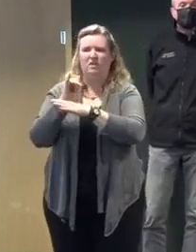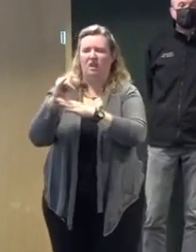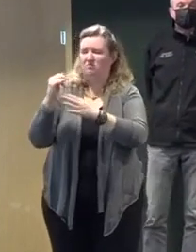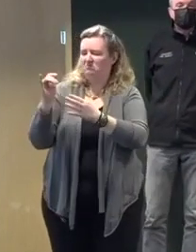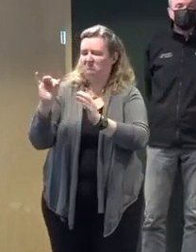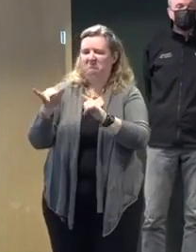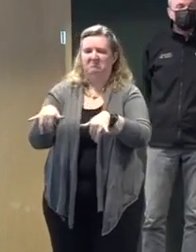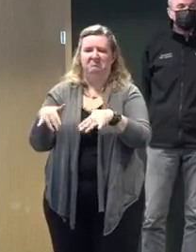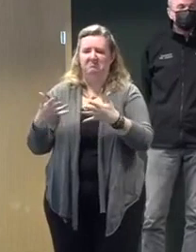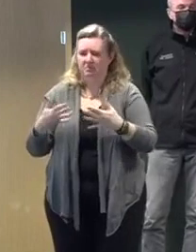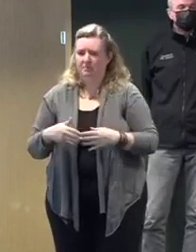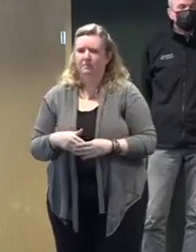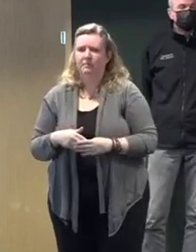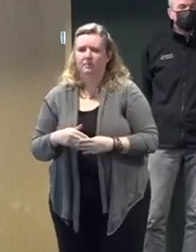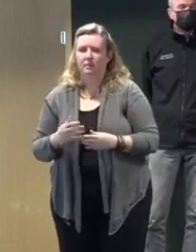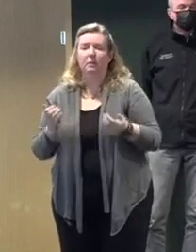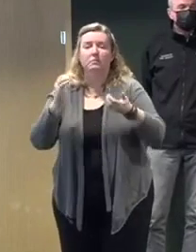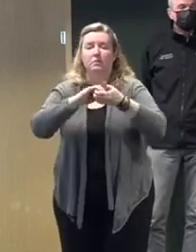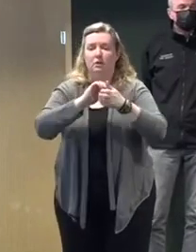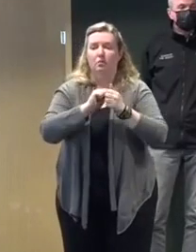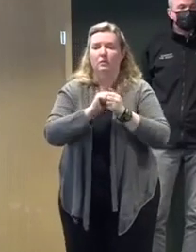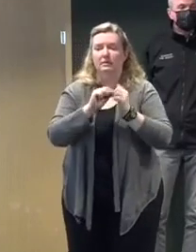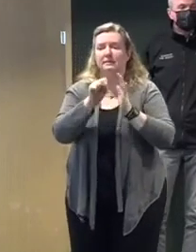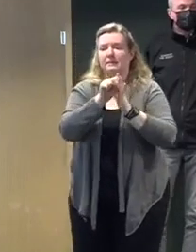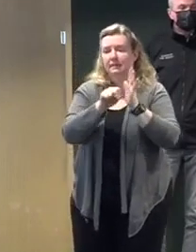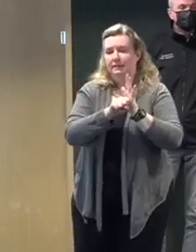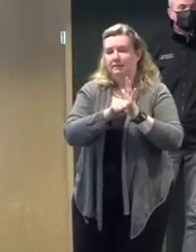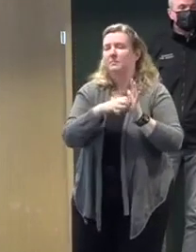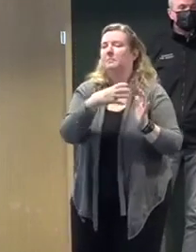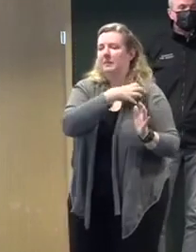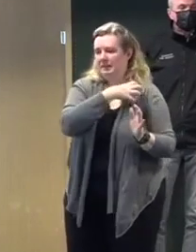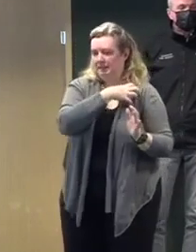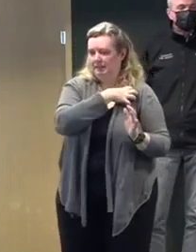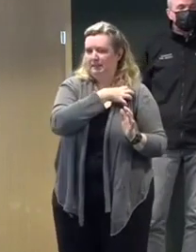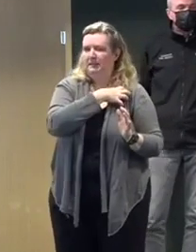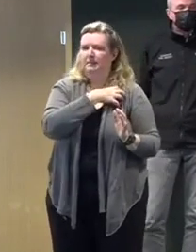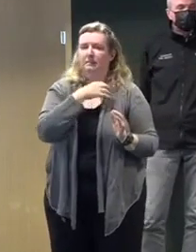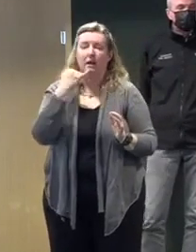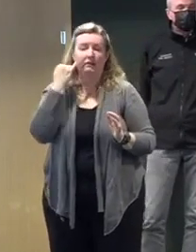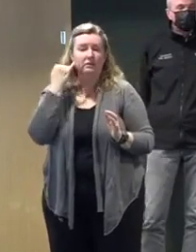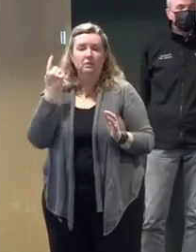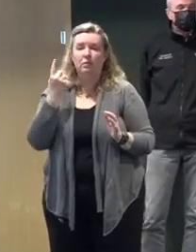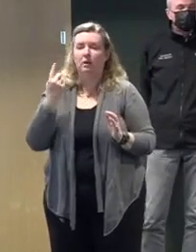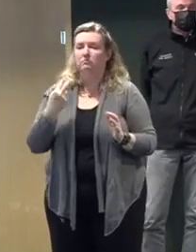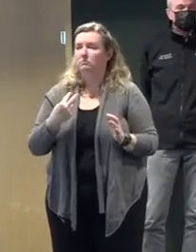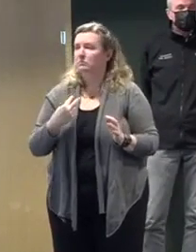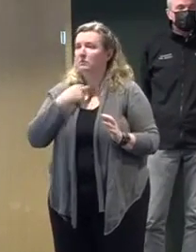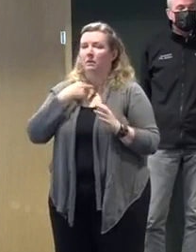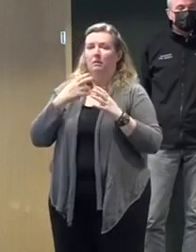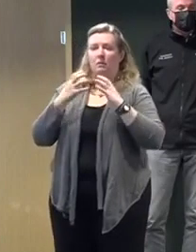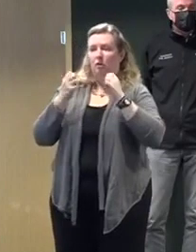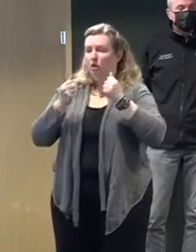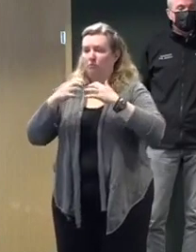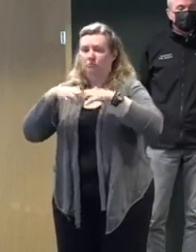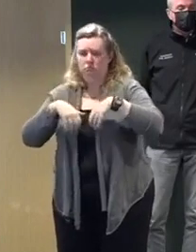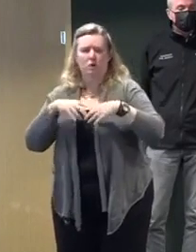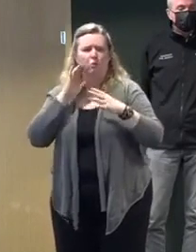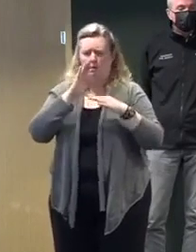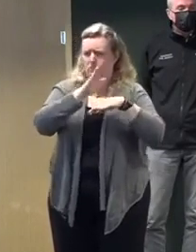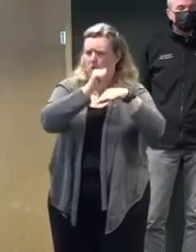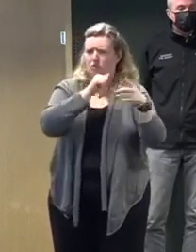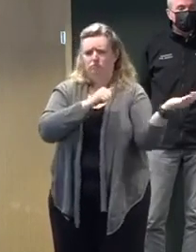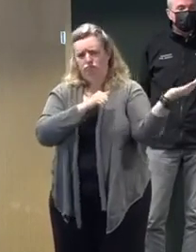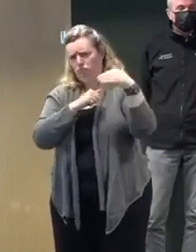anyone who may be in distress as a result of being stuck in a backup. It is phenomenal technology,